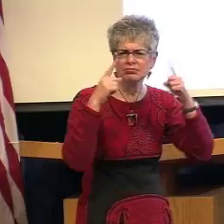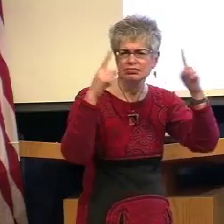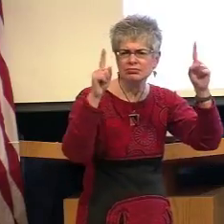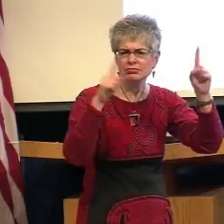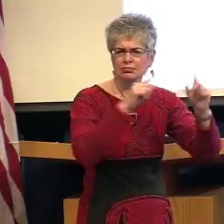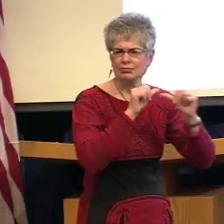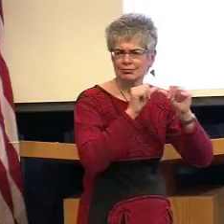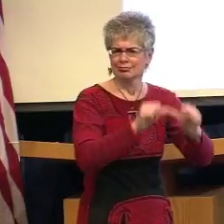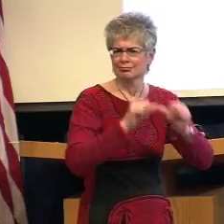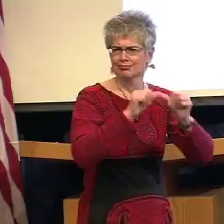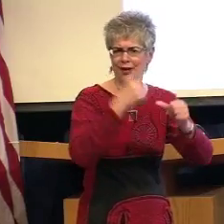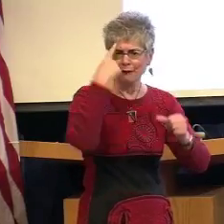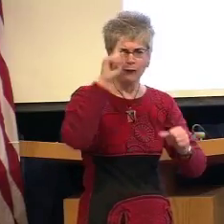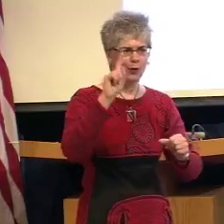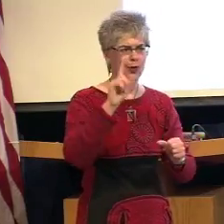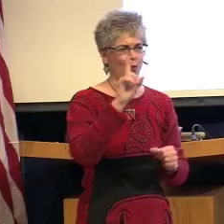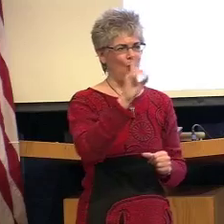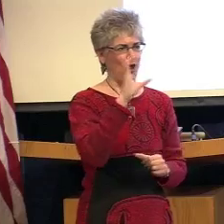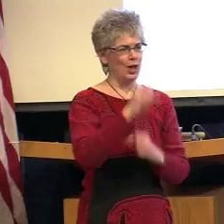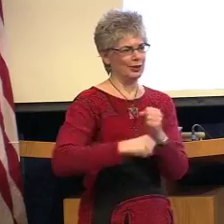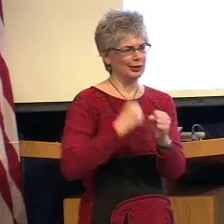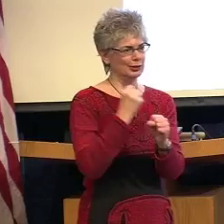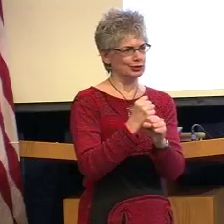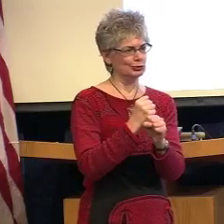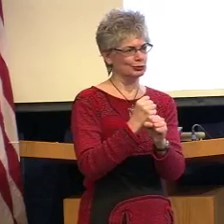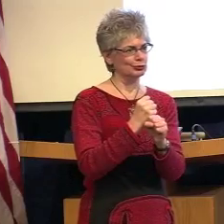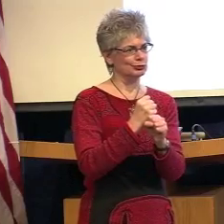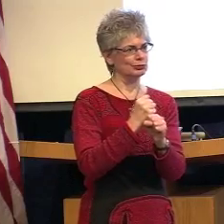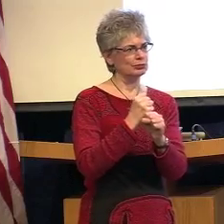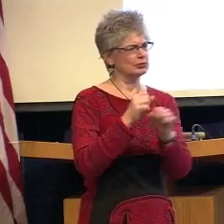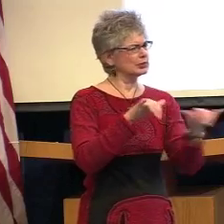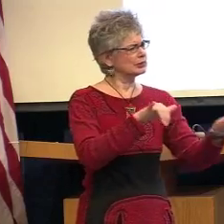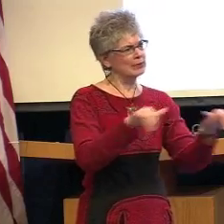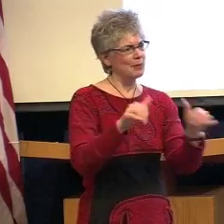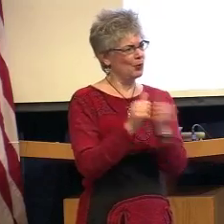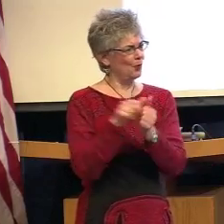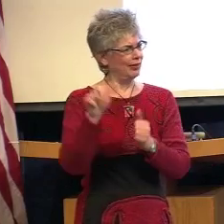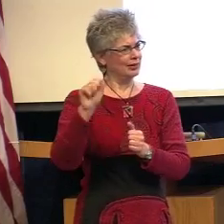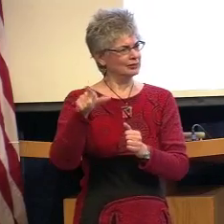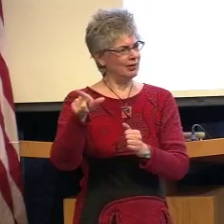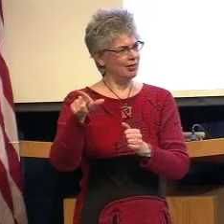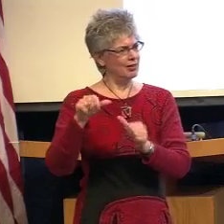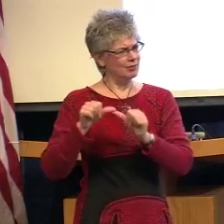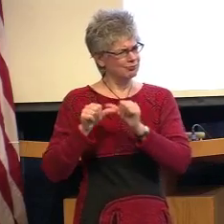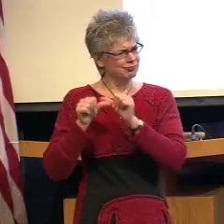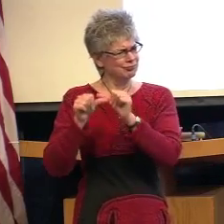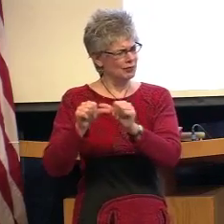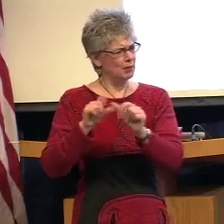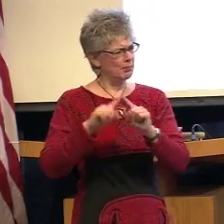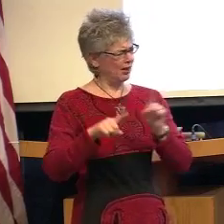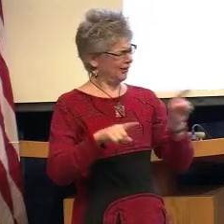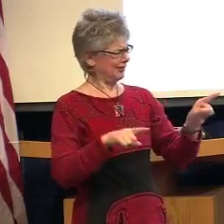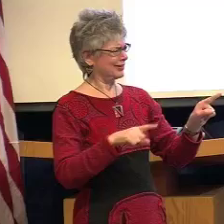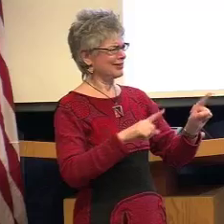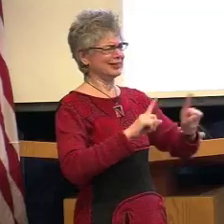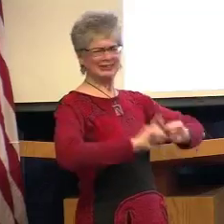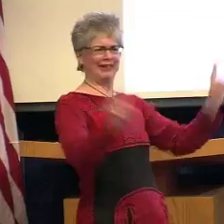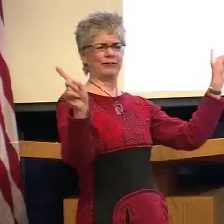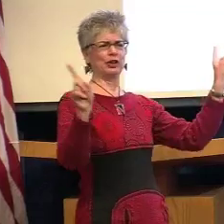This became known as the Rochester Method. And I wondered how this was an effective form of communication and how it continued to be used